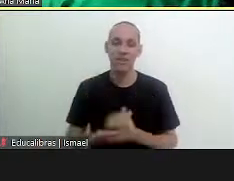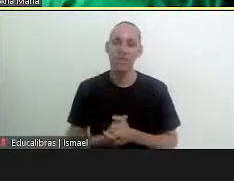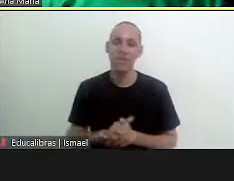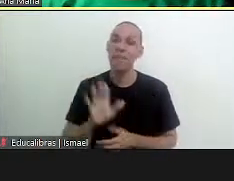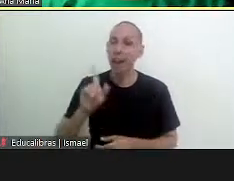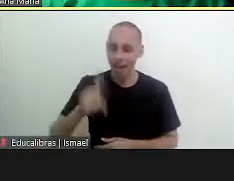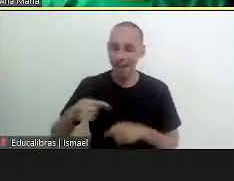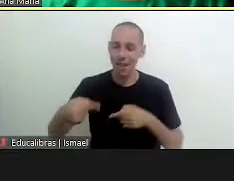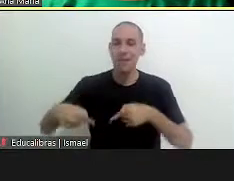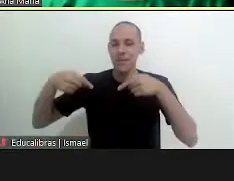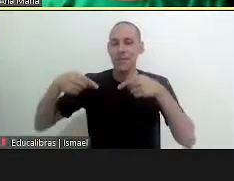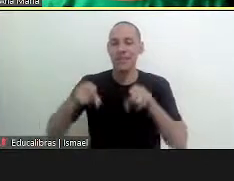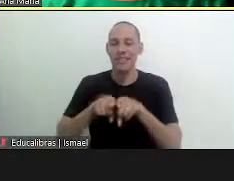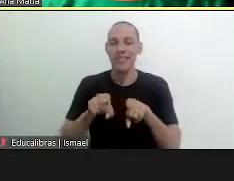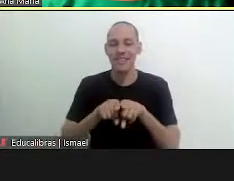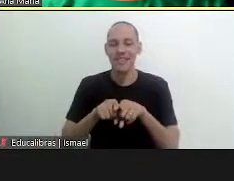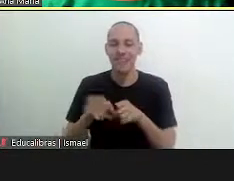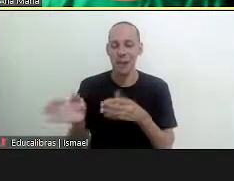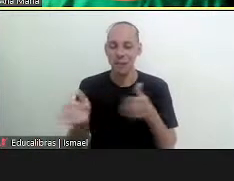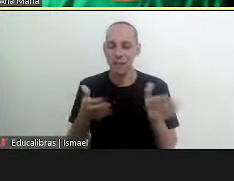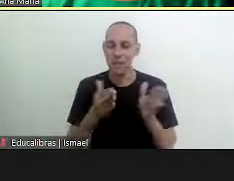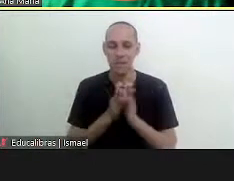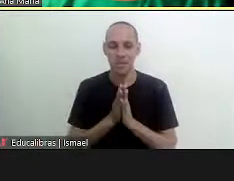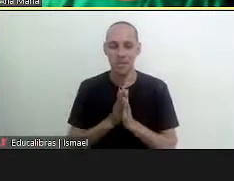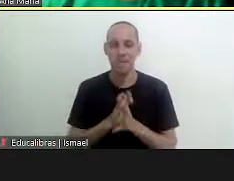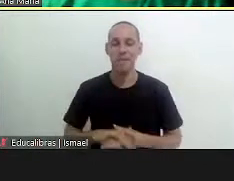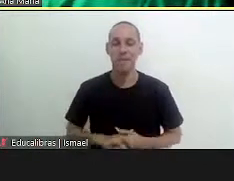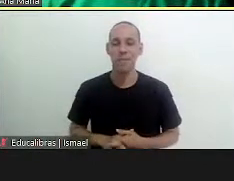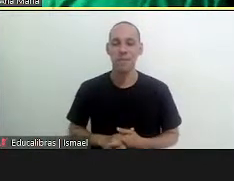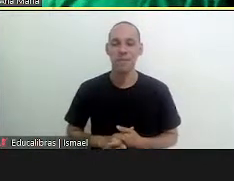learning curve and this also becomes a challenge